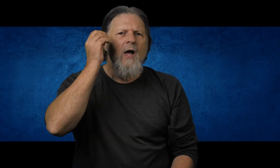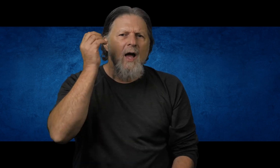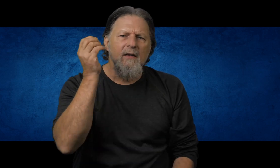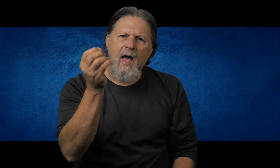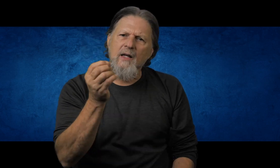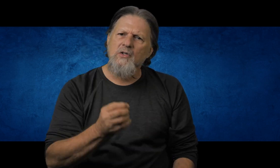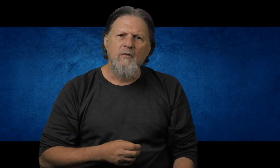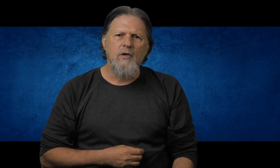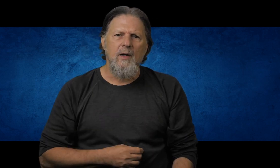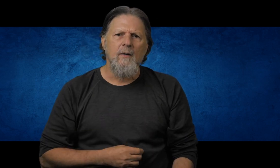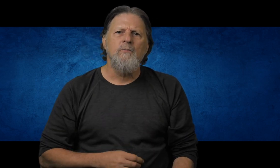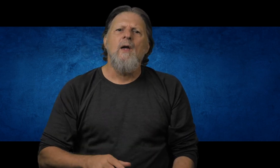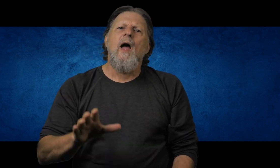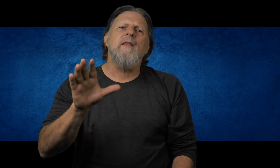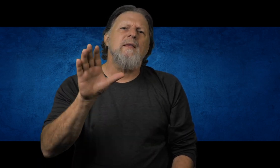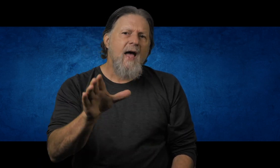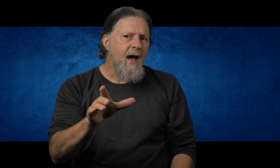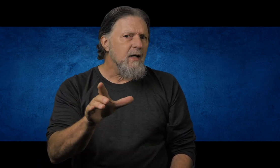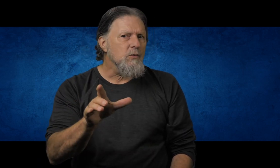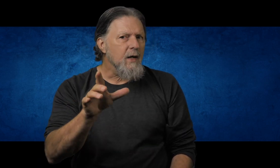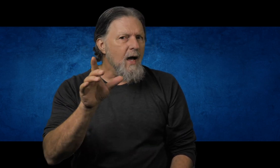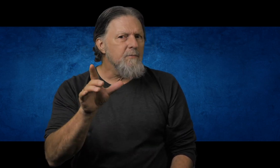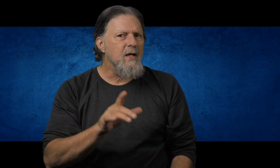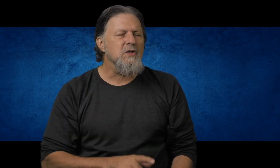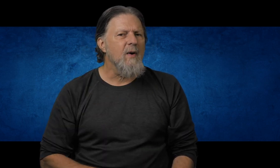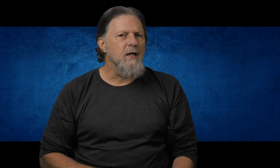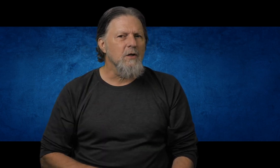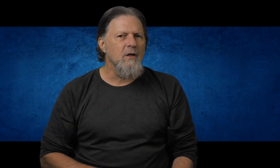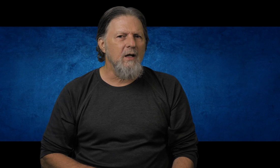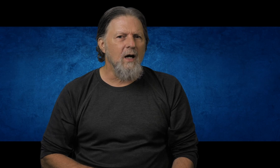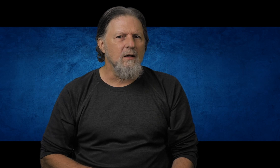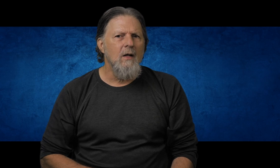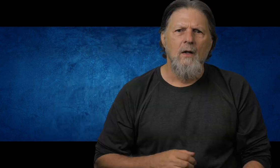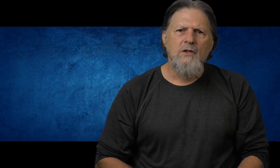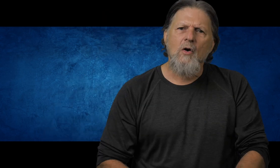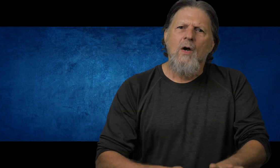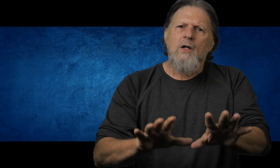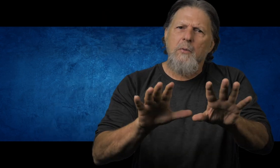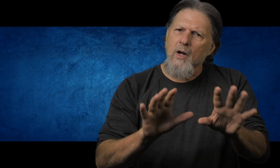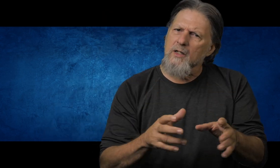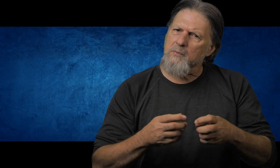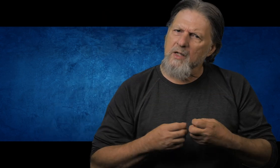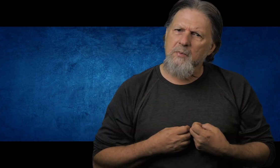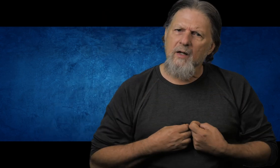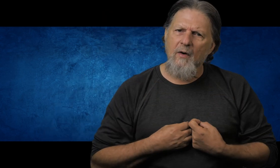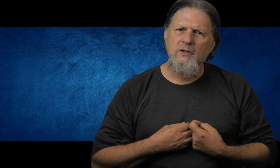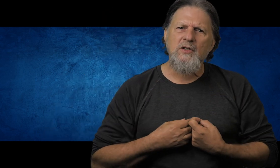and that is given to me. And that is what God bases my eternity on. So, to put on this breastplate of righteousness,